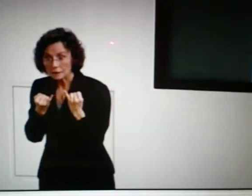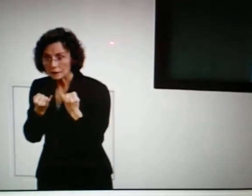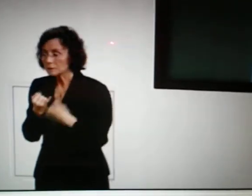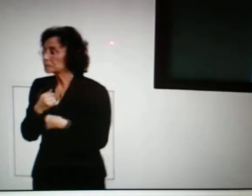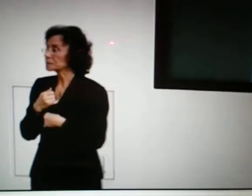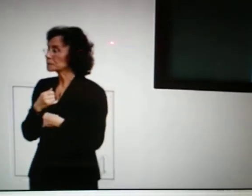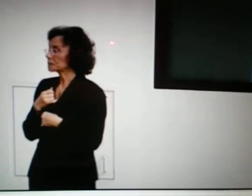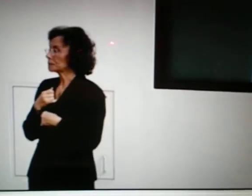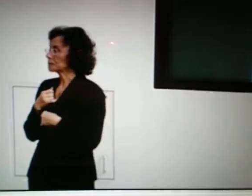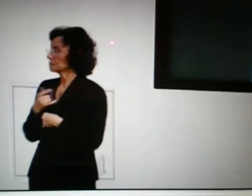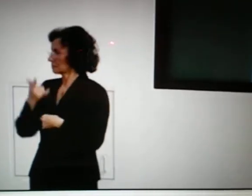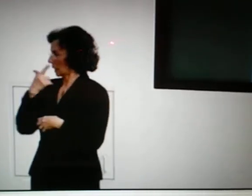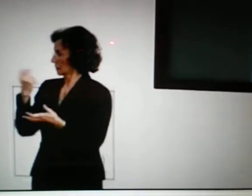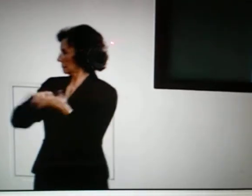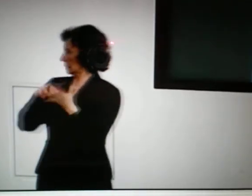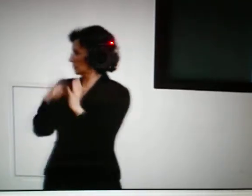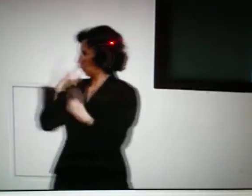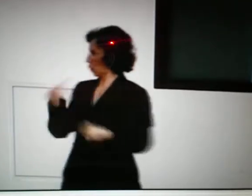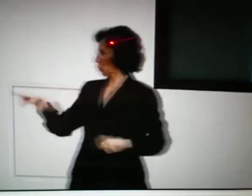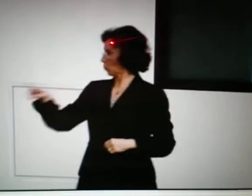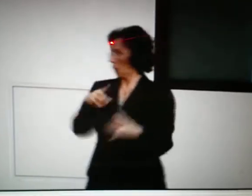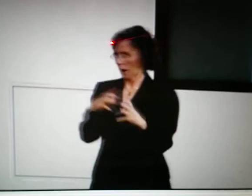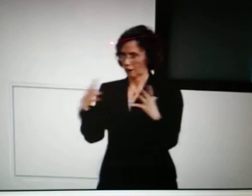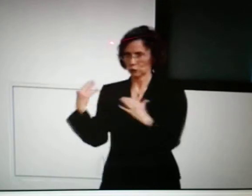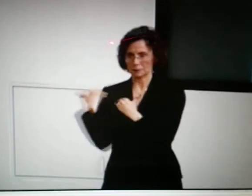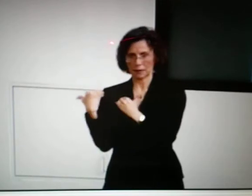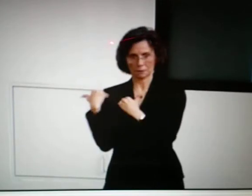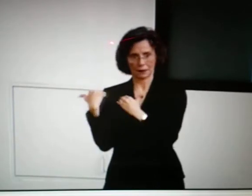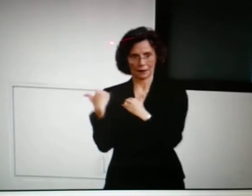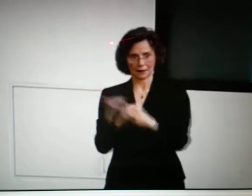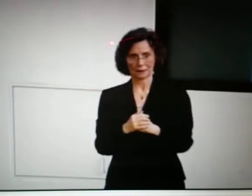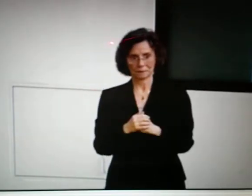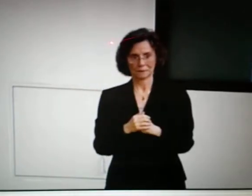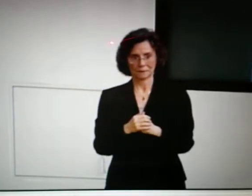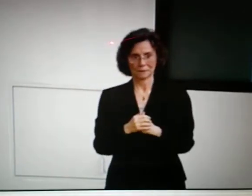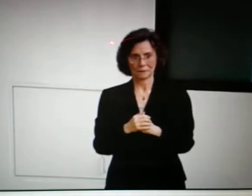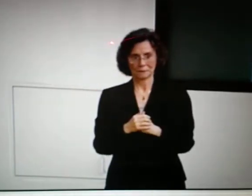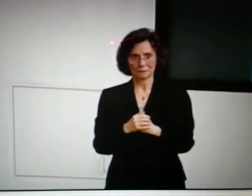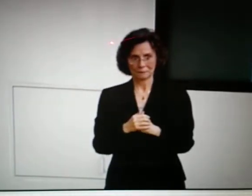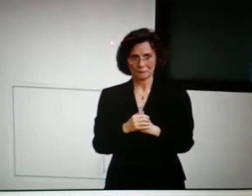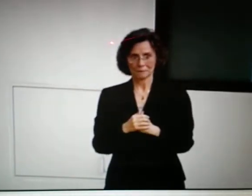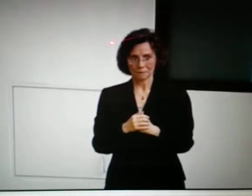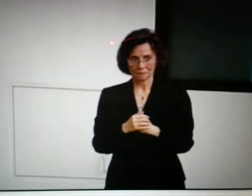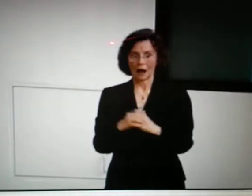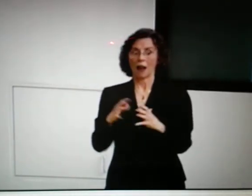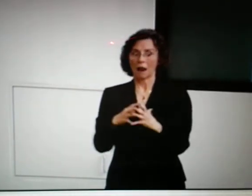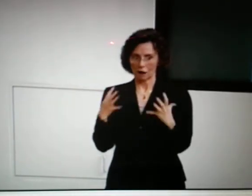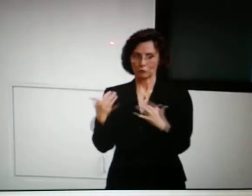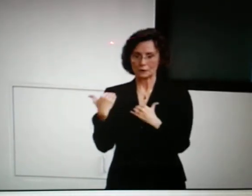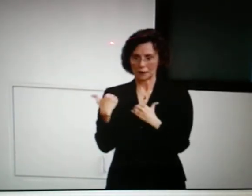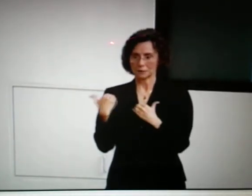scary ideas or intimidating ideas, but I think for you that, that presents a lot of responsibility.